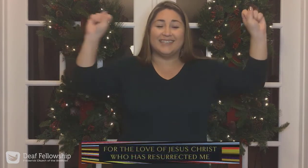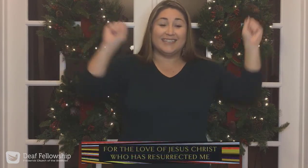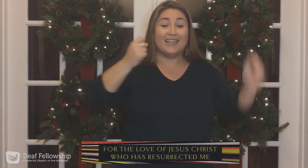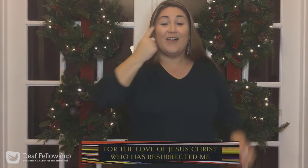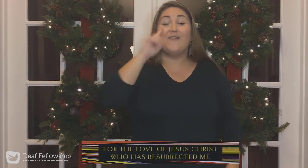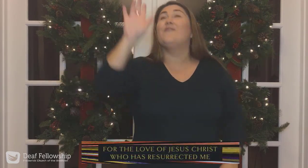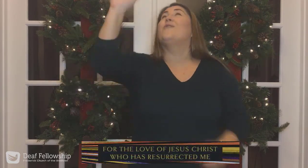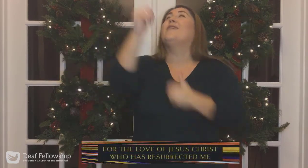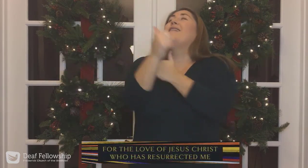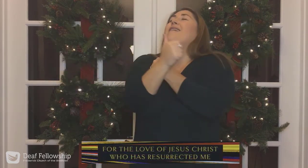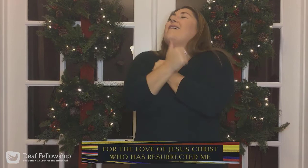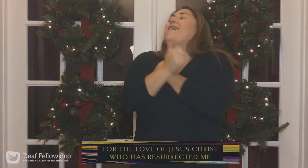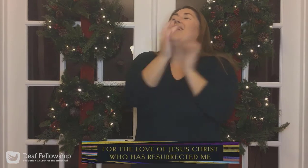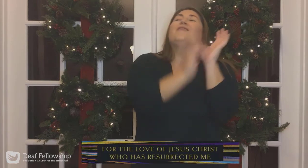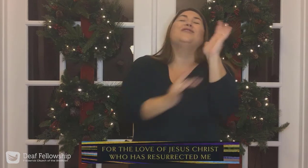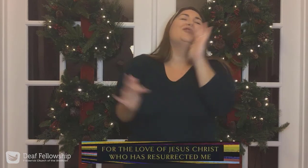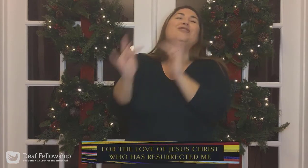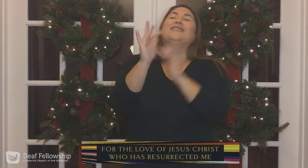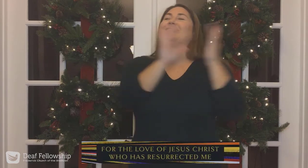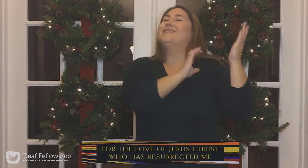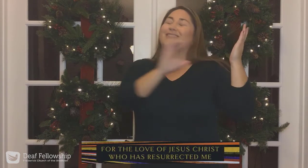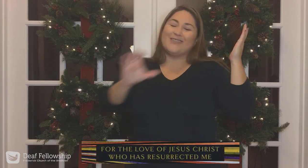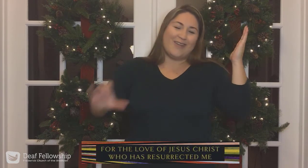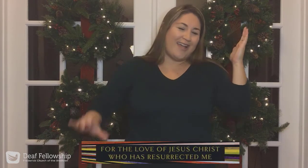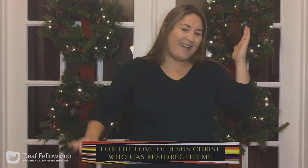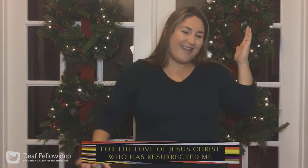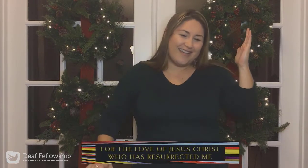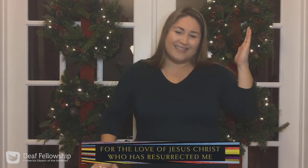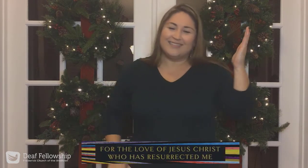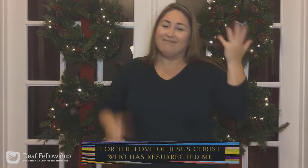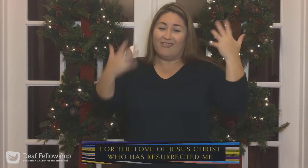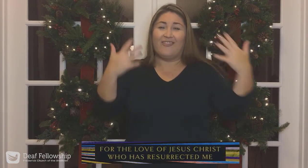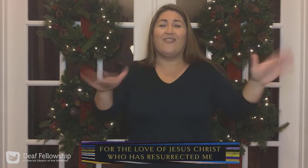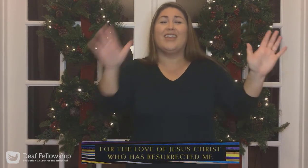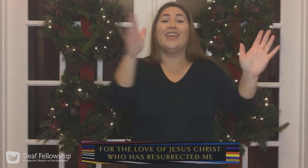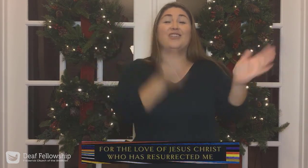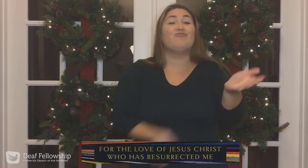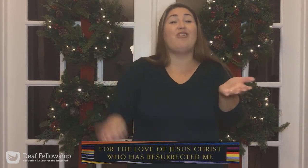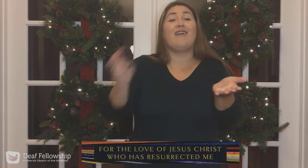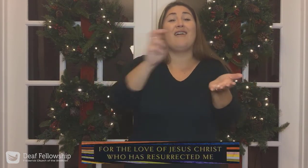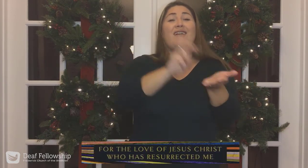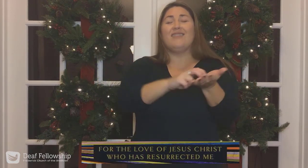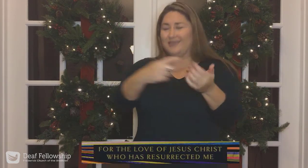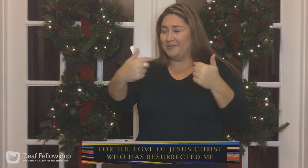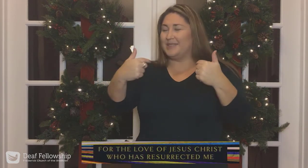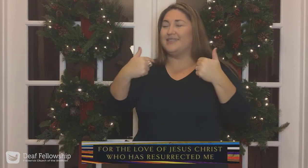love of Jesus Christ, who has resurrected me.